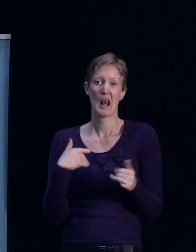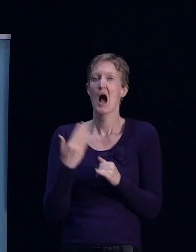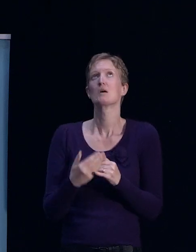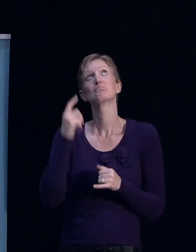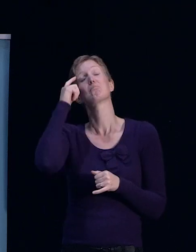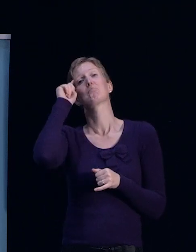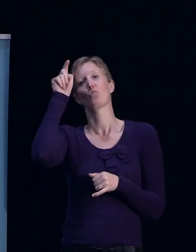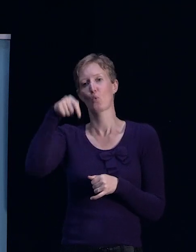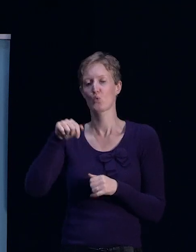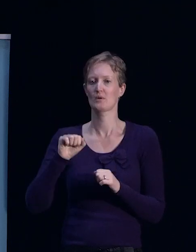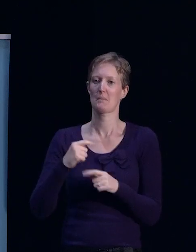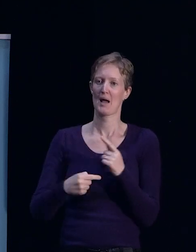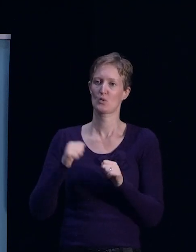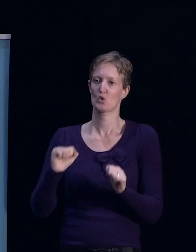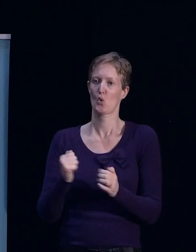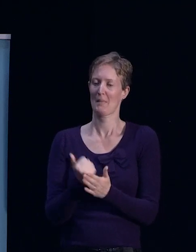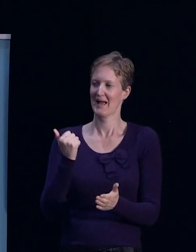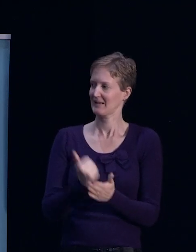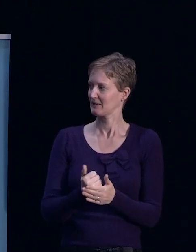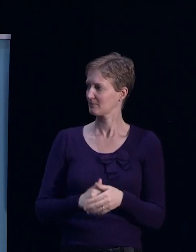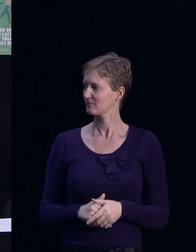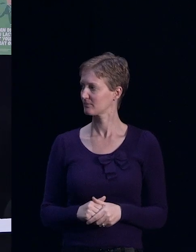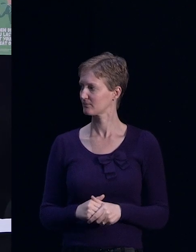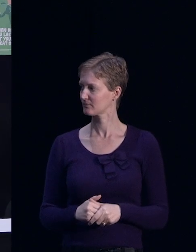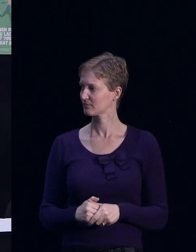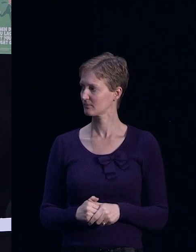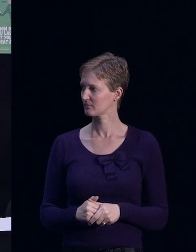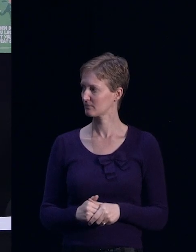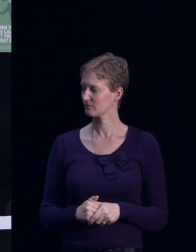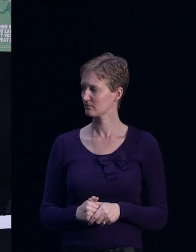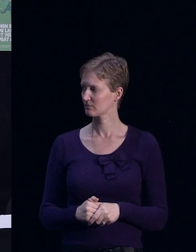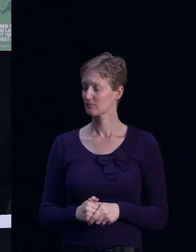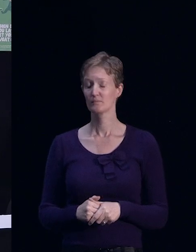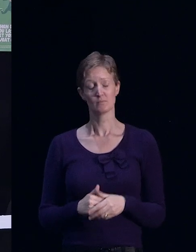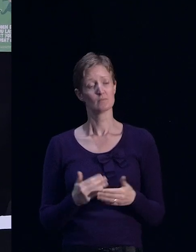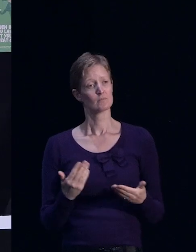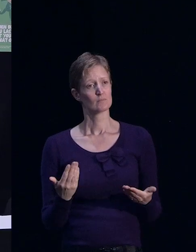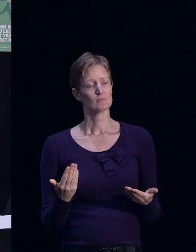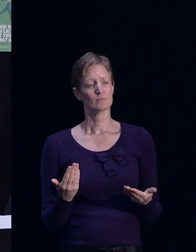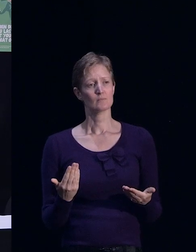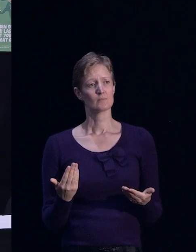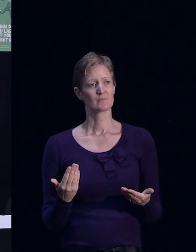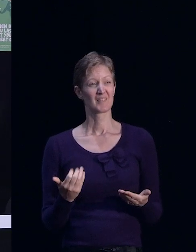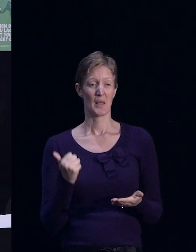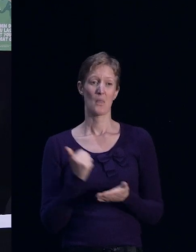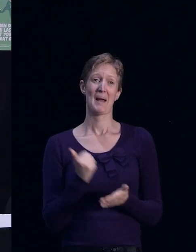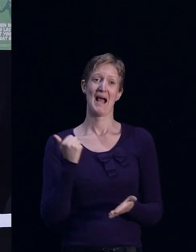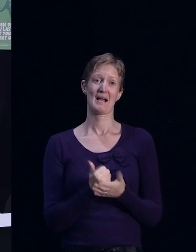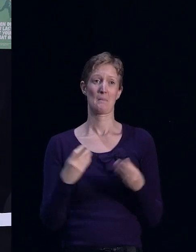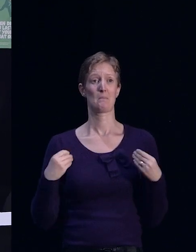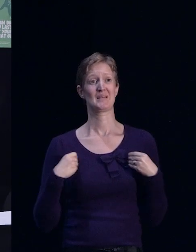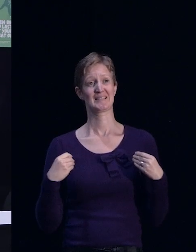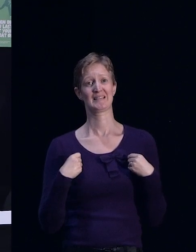your bank's perspective, and then we'll close up. I think the reality is that the banking industry is